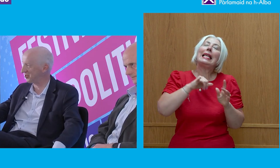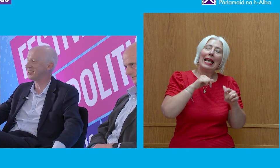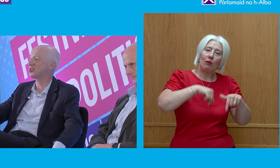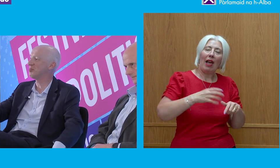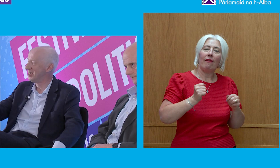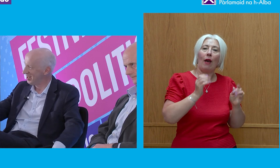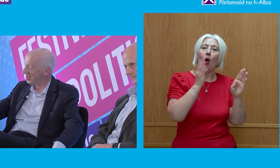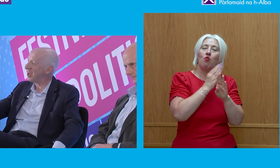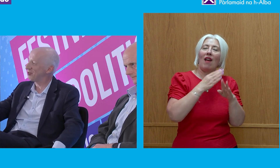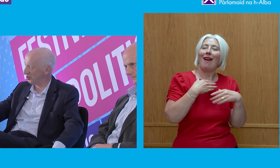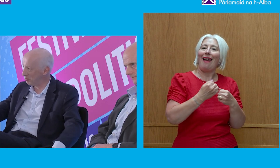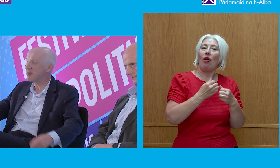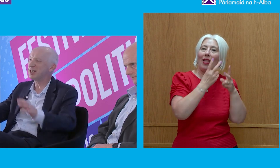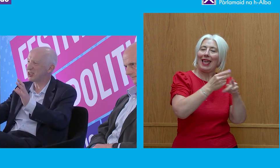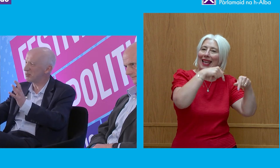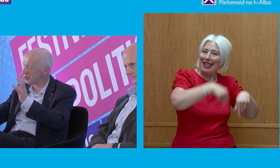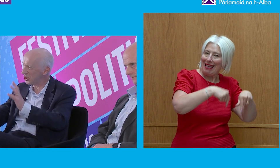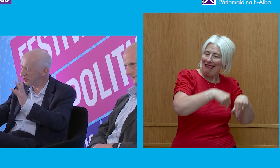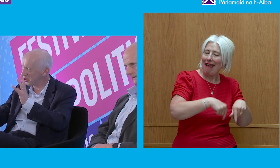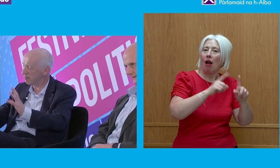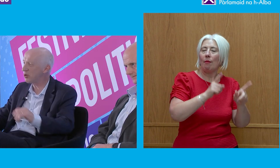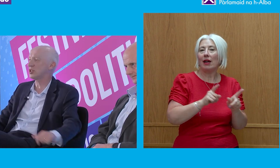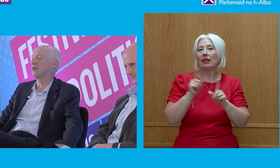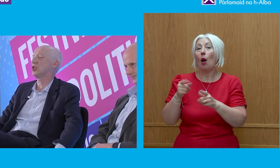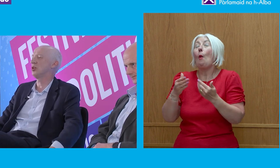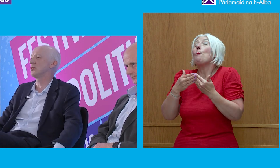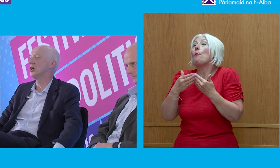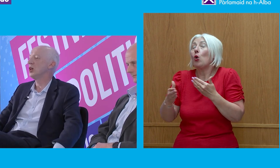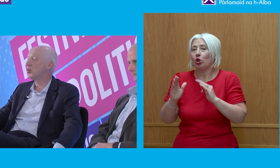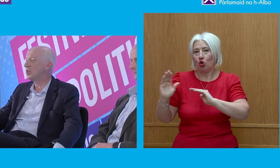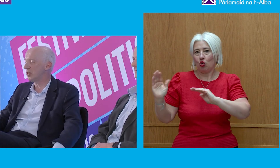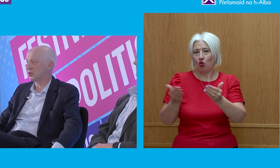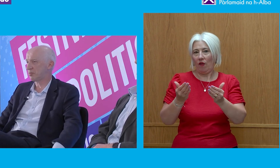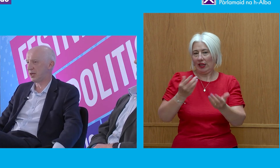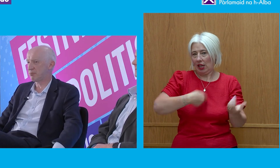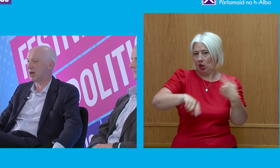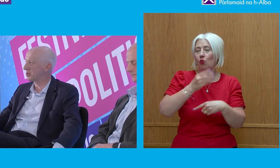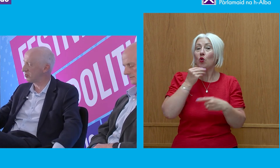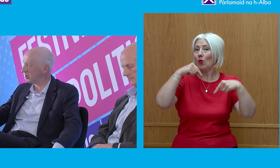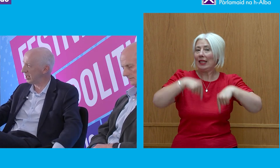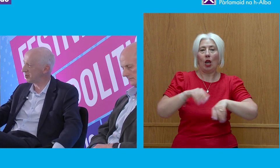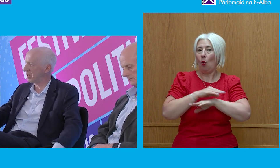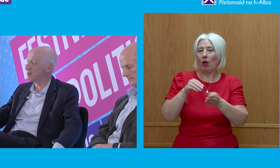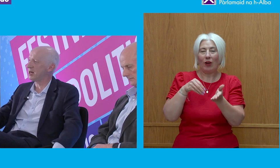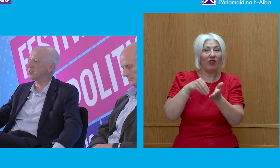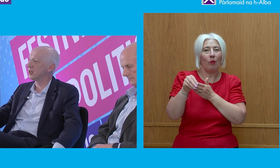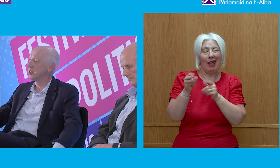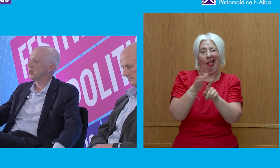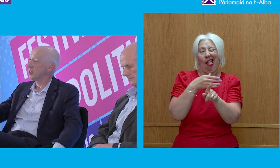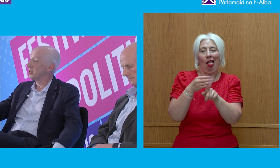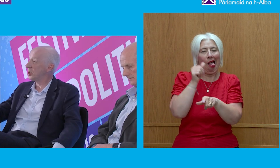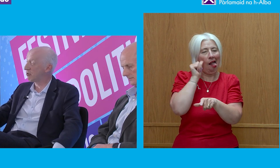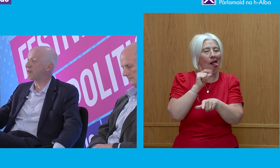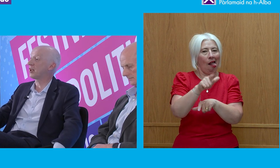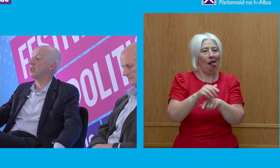and a private health system, and therefore you might, but in terms of the services that most of us use, we don't pay bribes. So, let's bear in mind,